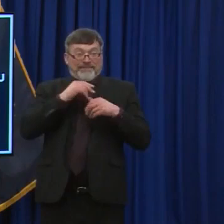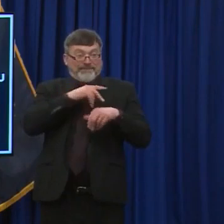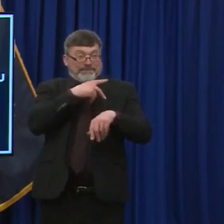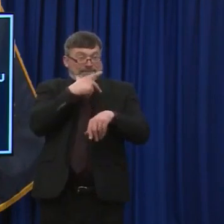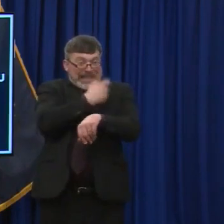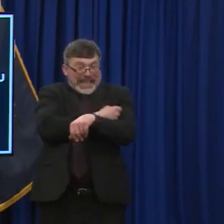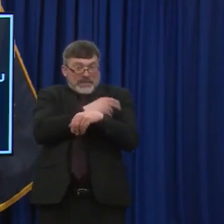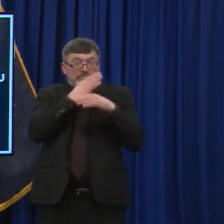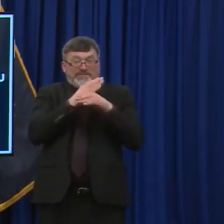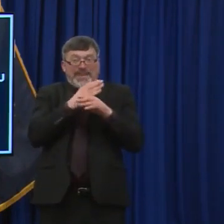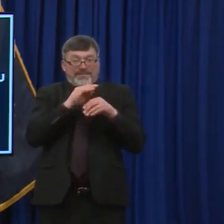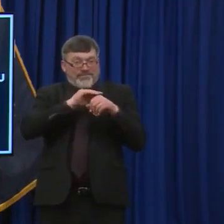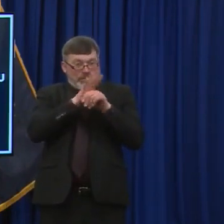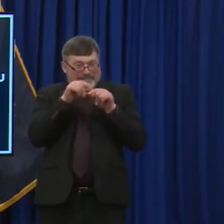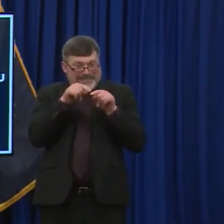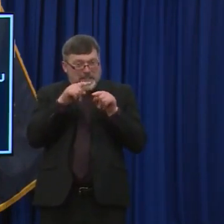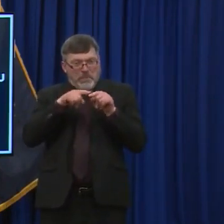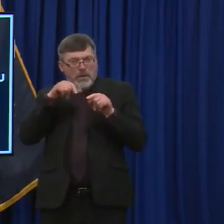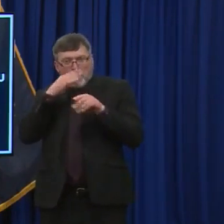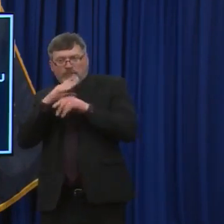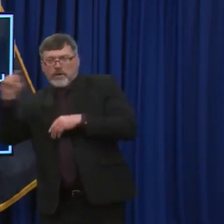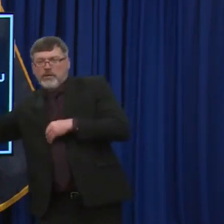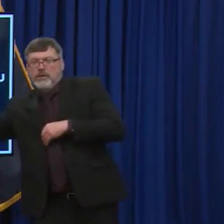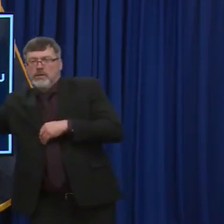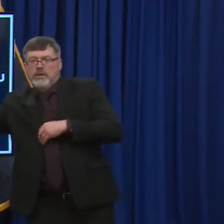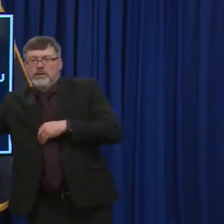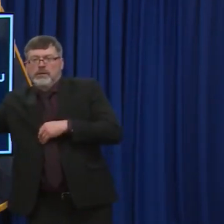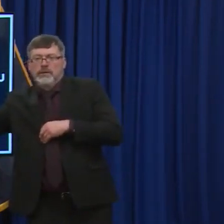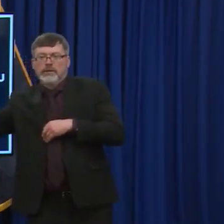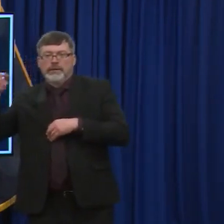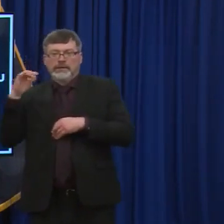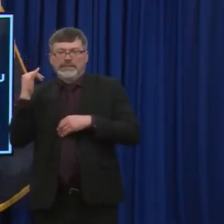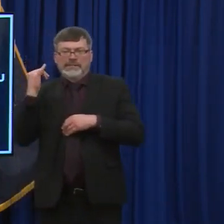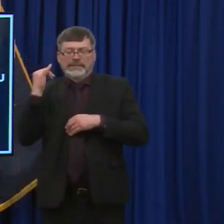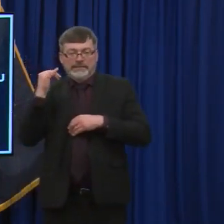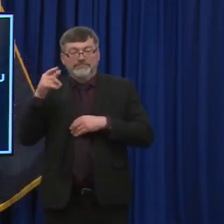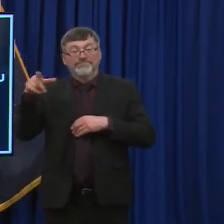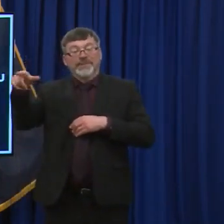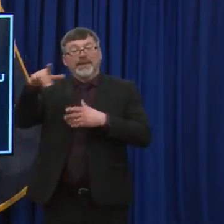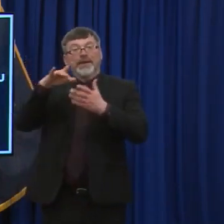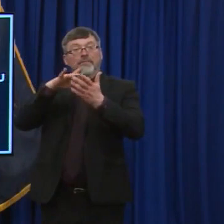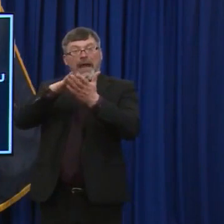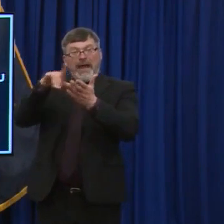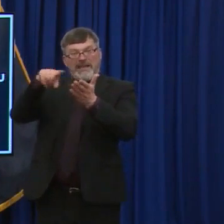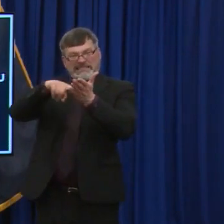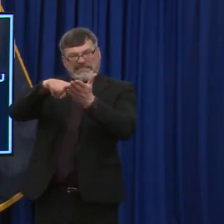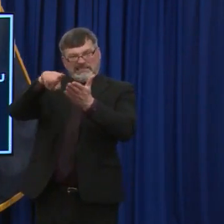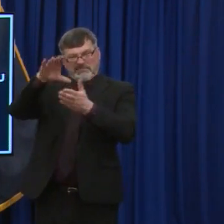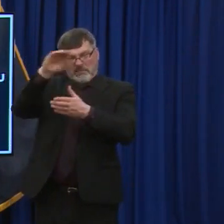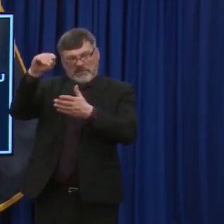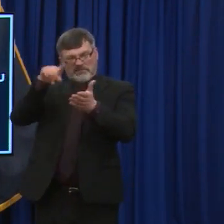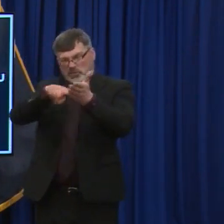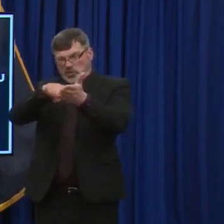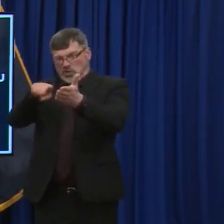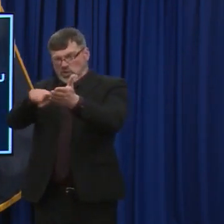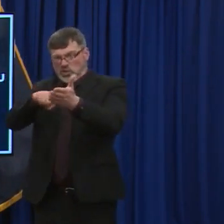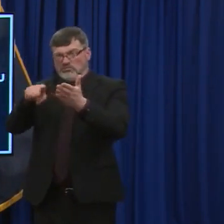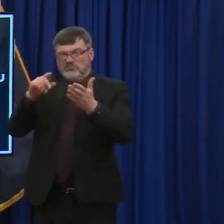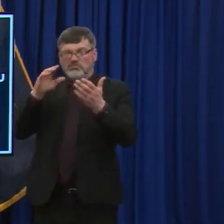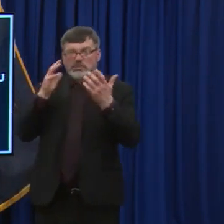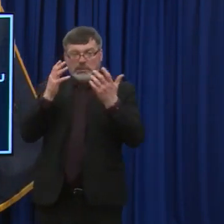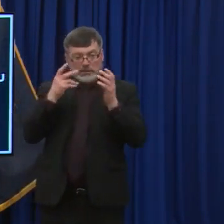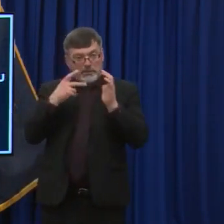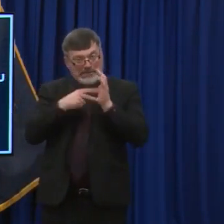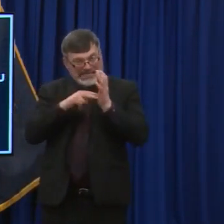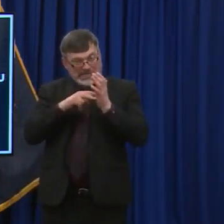of these variants. And so pharmaceutical companies are in fact studying, um, updated booster shots, um, to see if